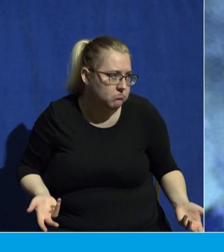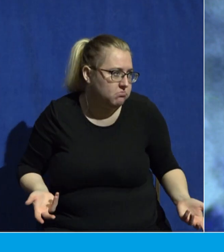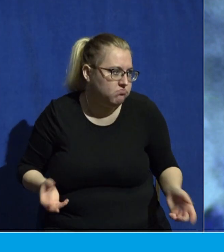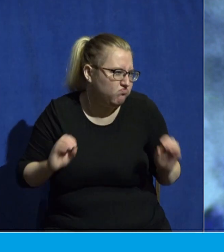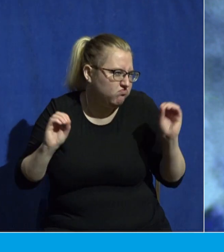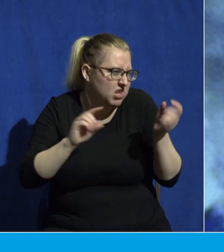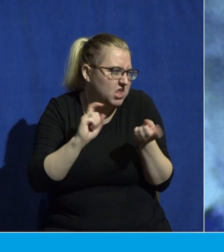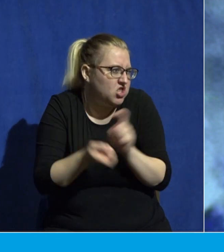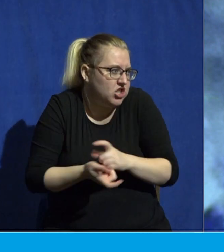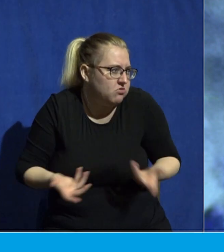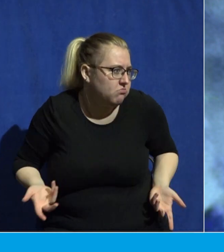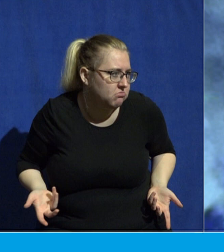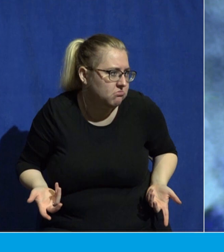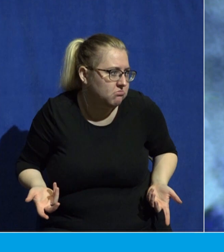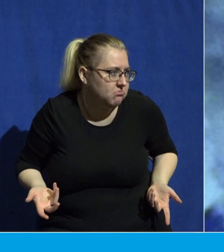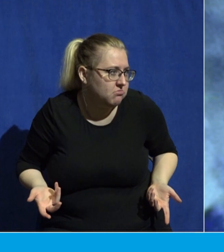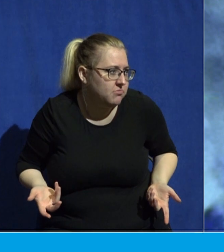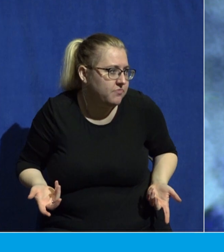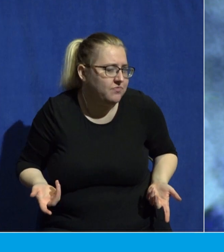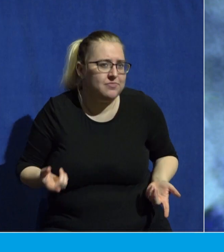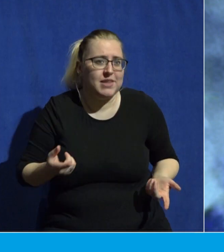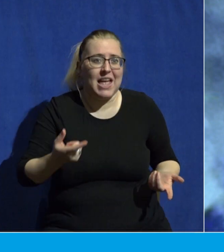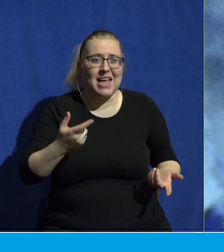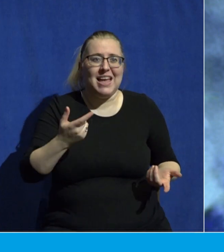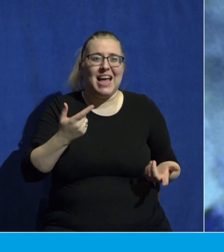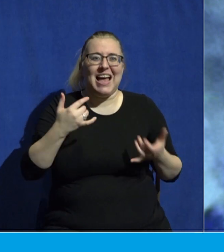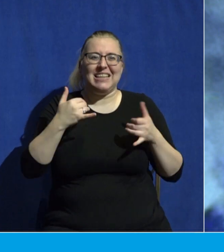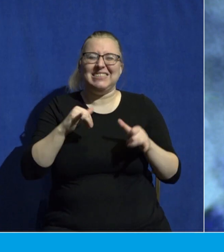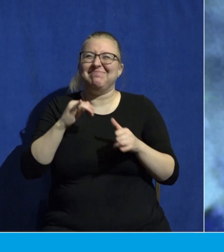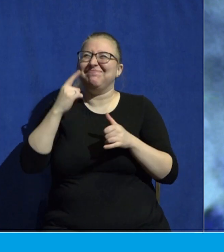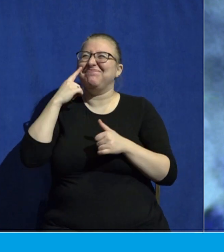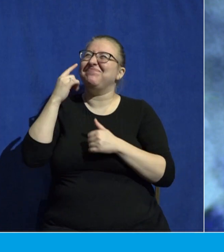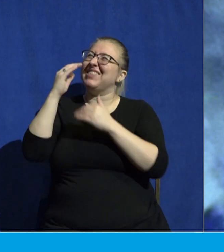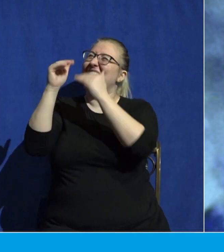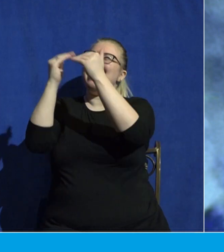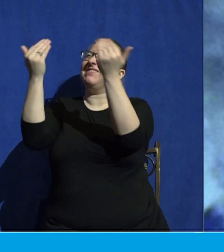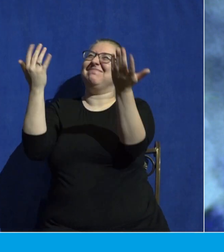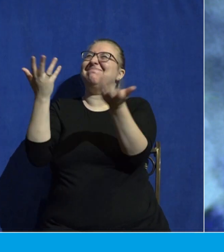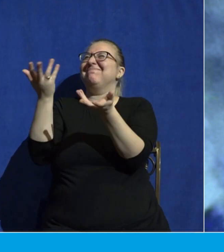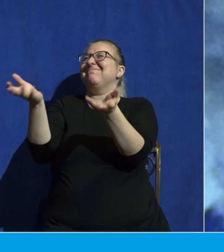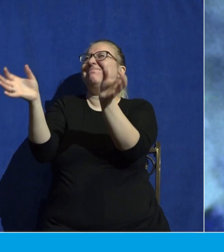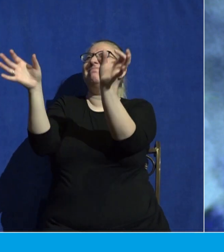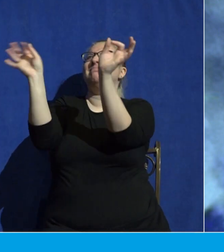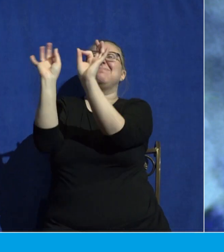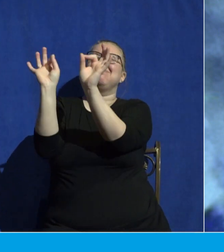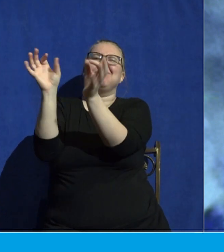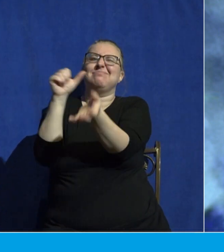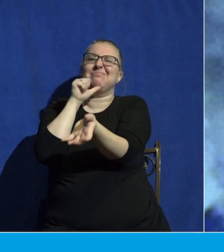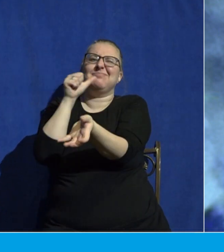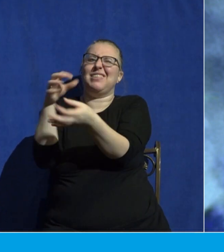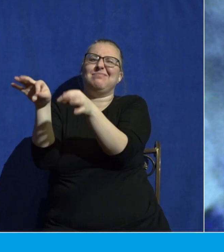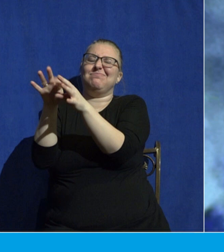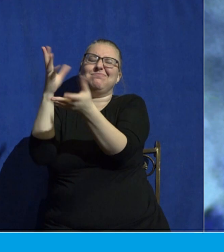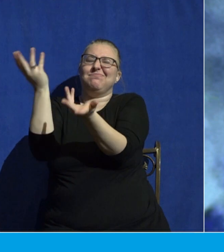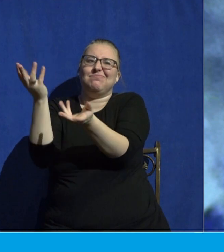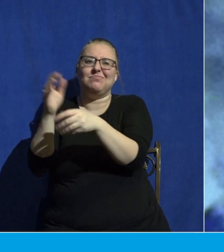at all. You see, I still found heaven to be incredibly unattractive. And I certainly didn't want the alternative.